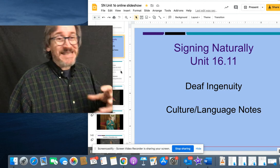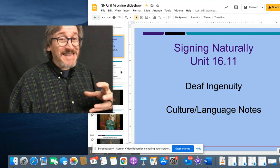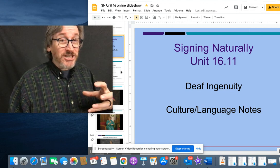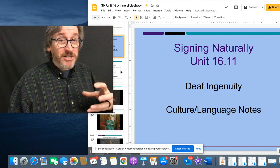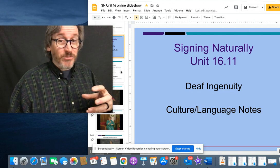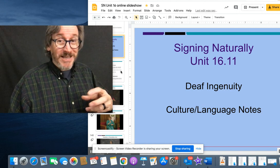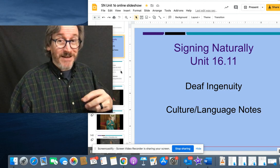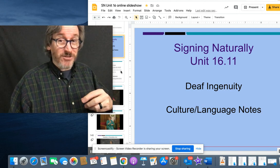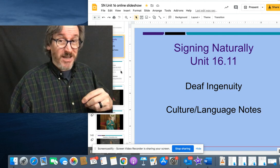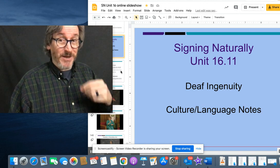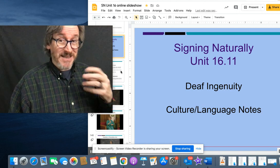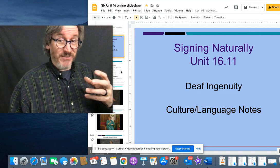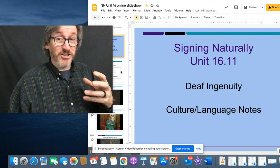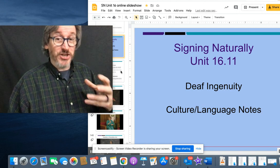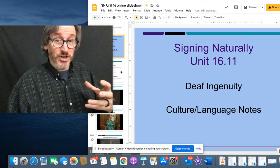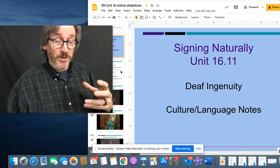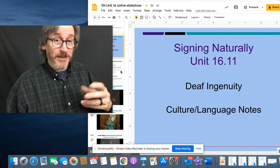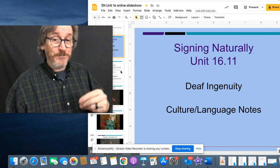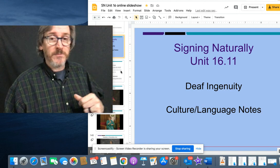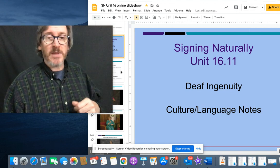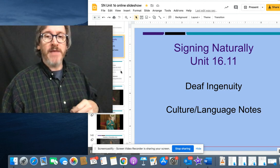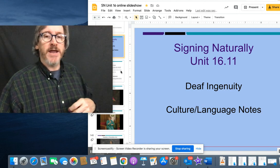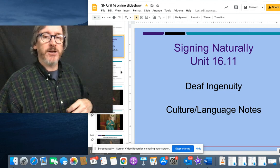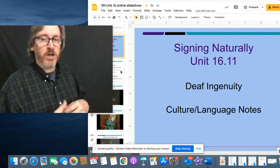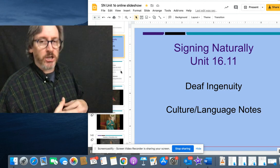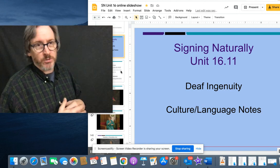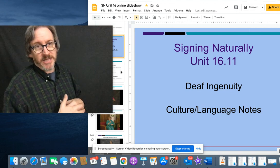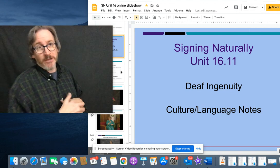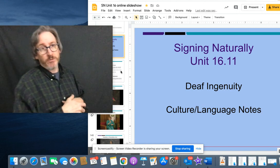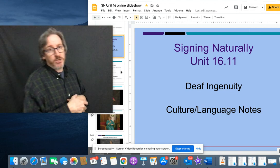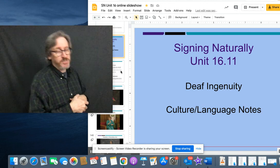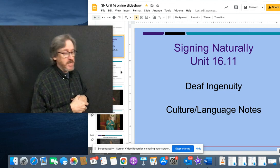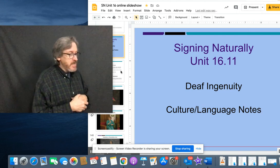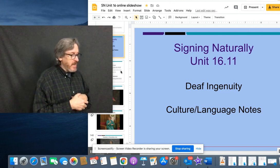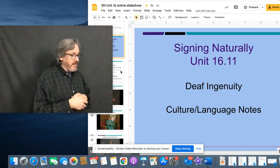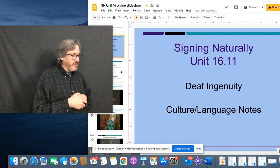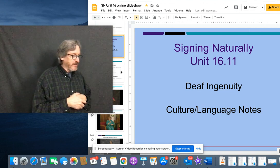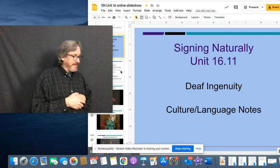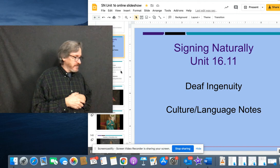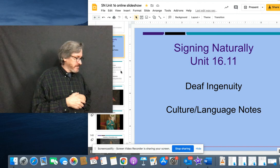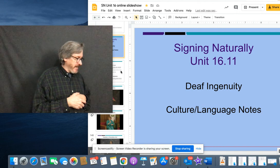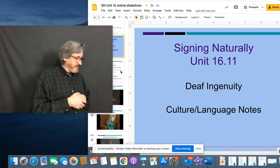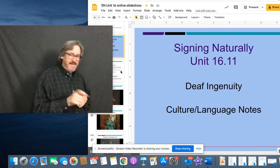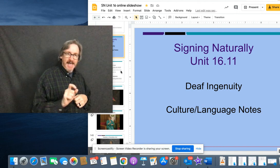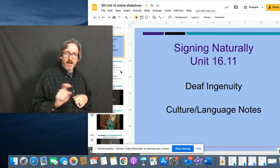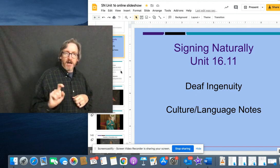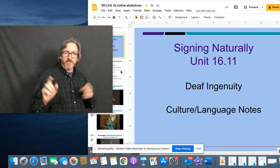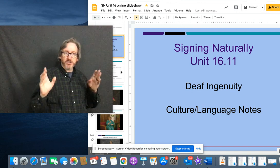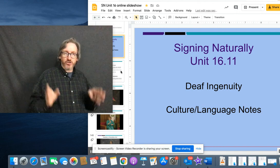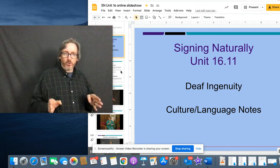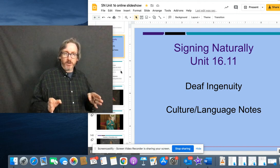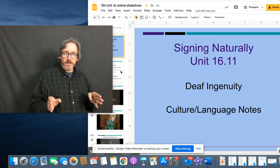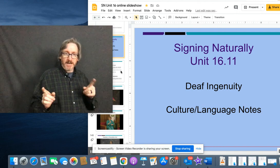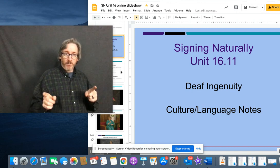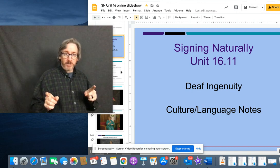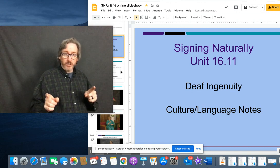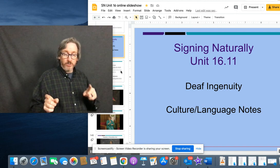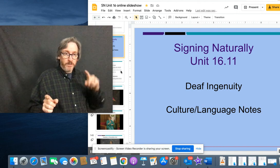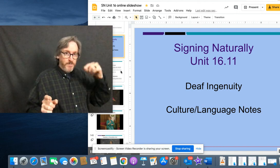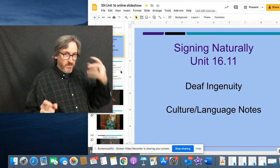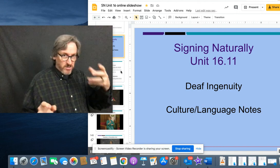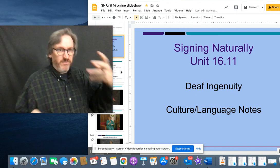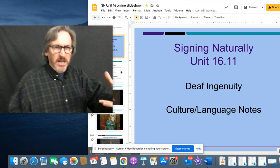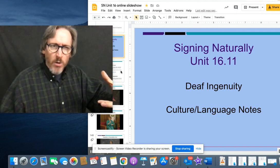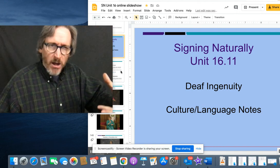This section is really kind of talking about deaf ingenuity and then cultural language notes. There is a scan of a story that I will